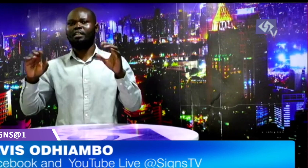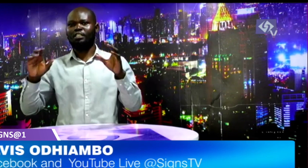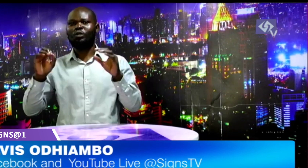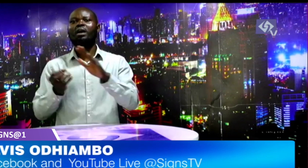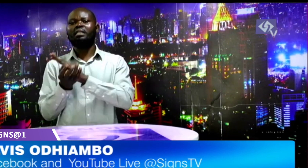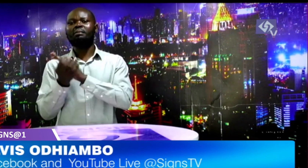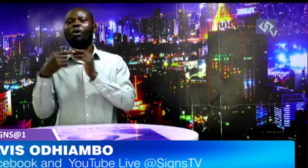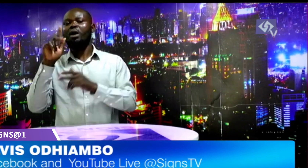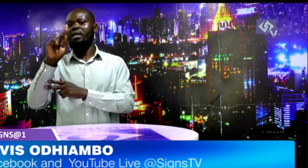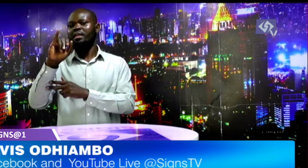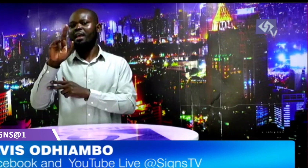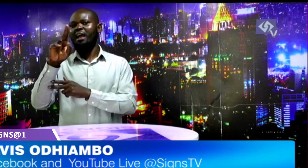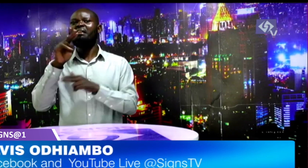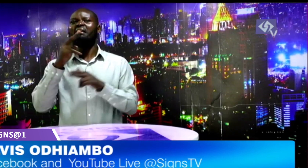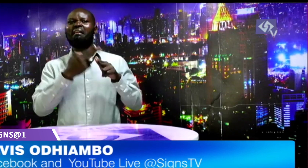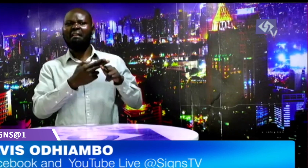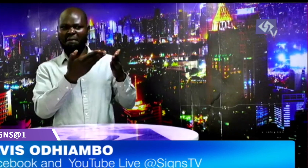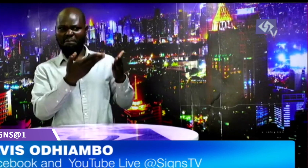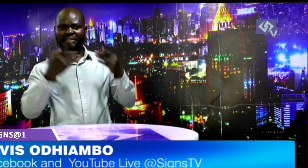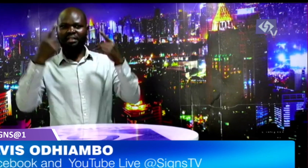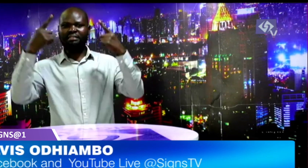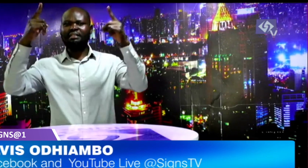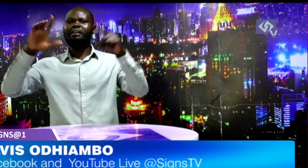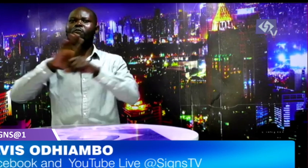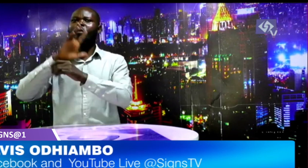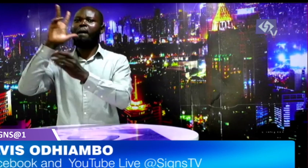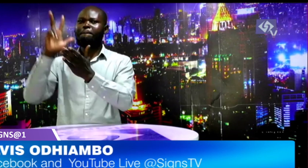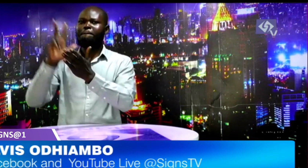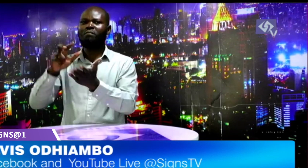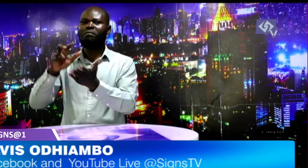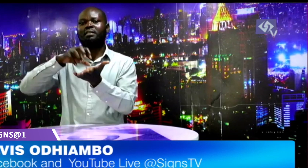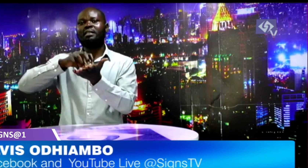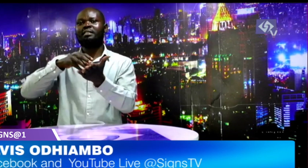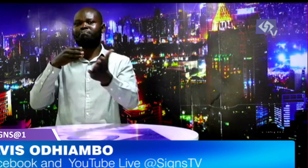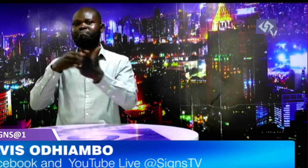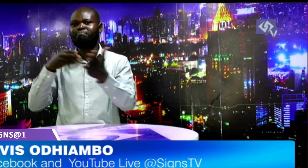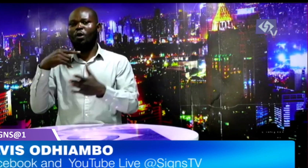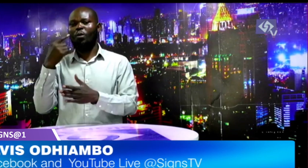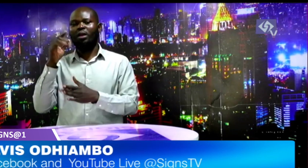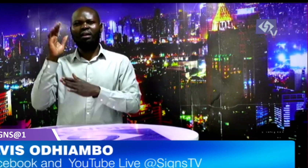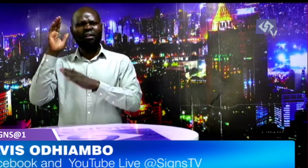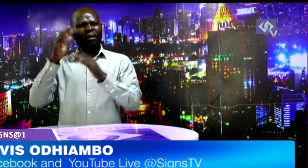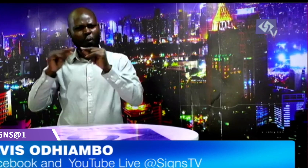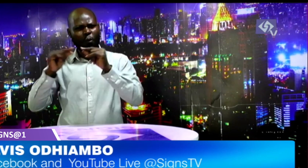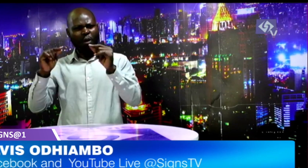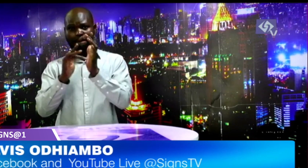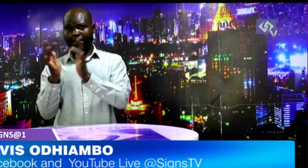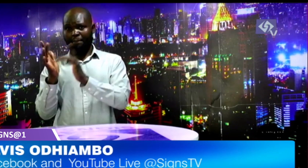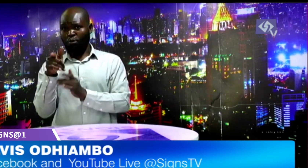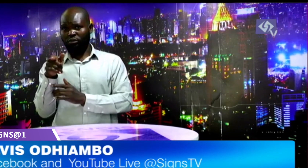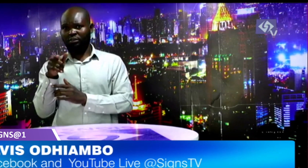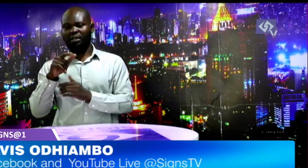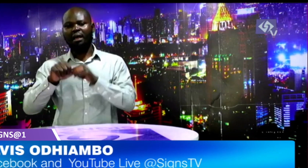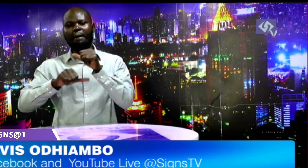kennedy kirui successfully proved the case against mackenzie beyond reasonable